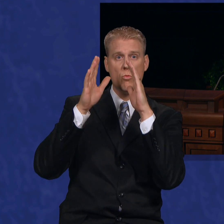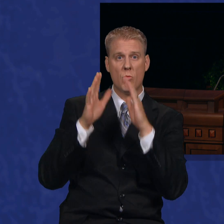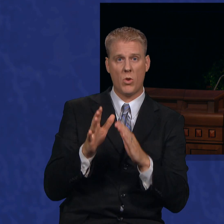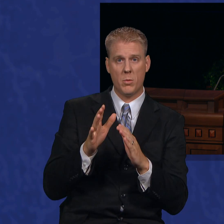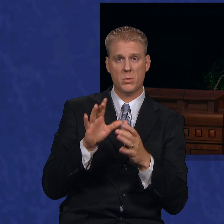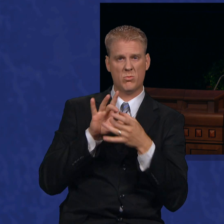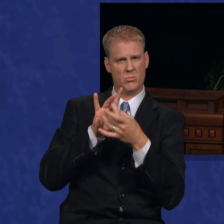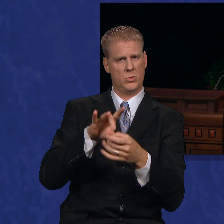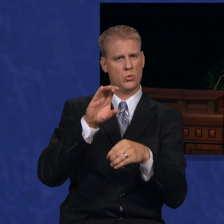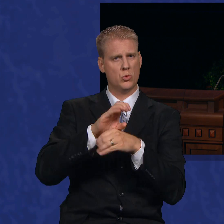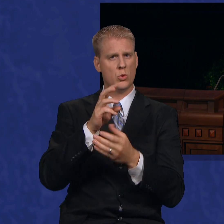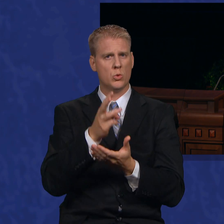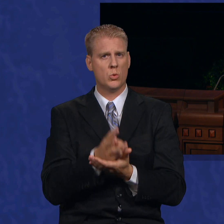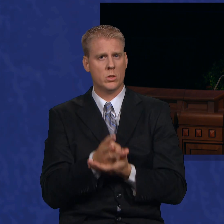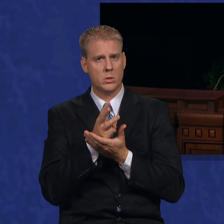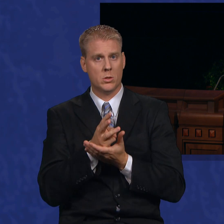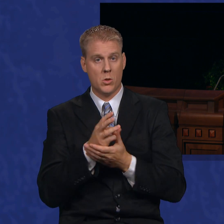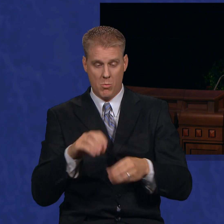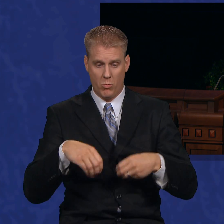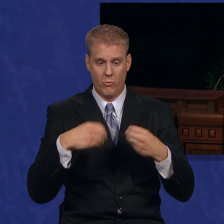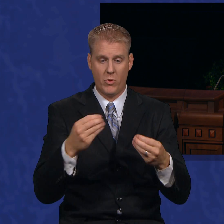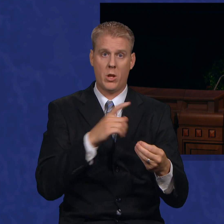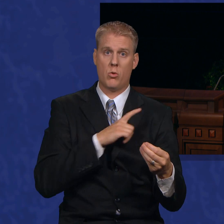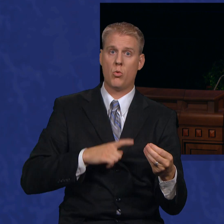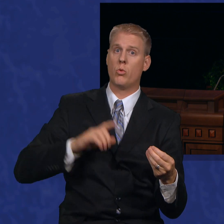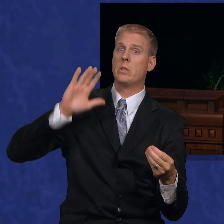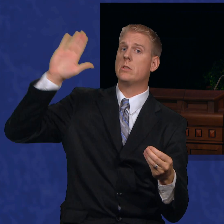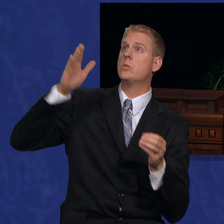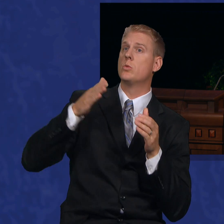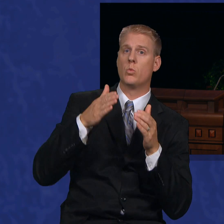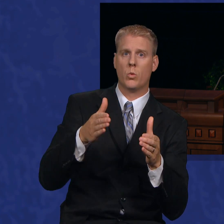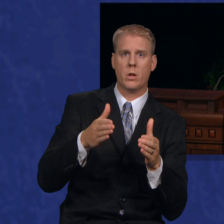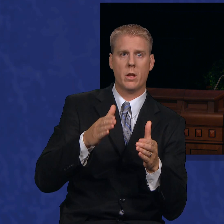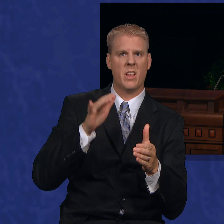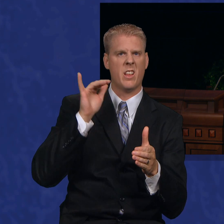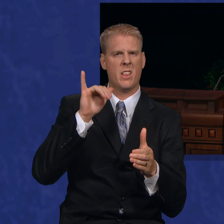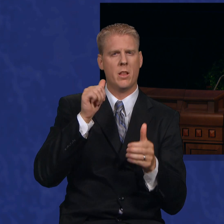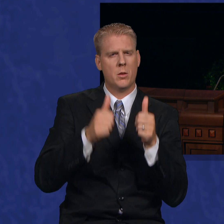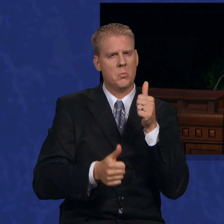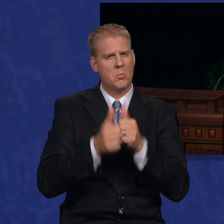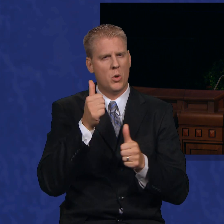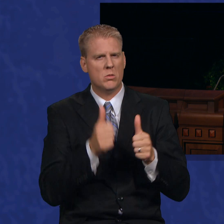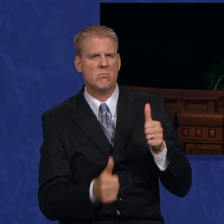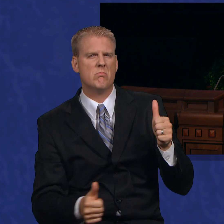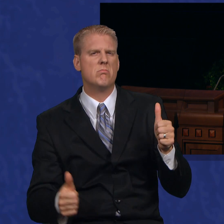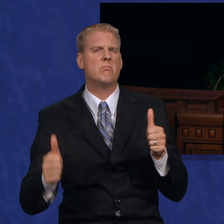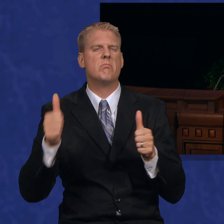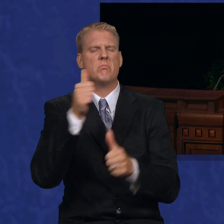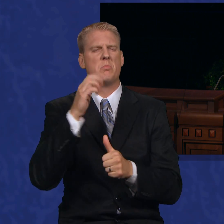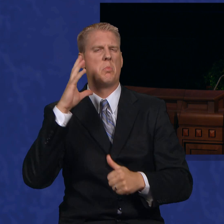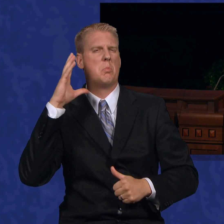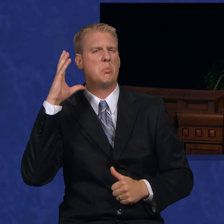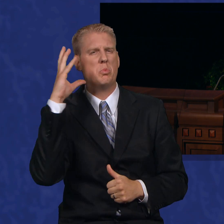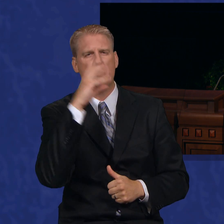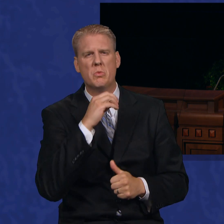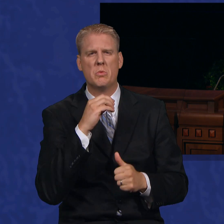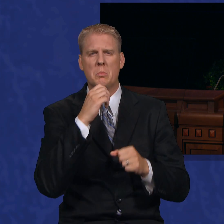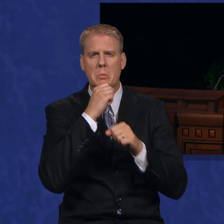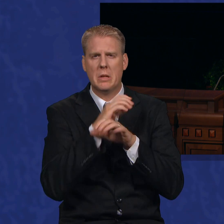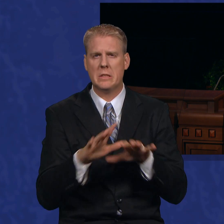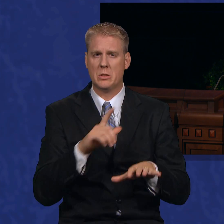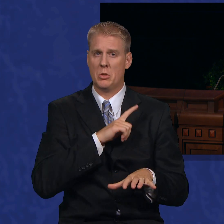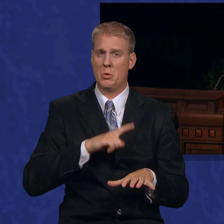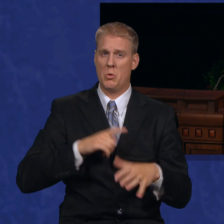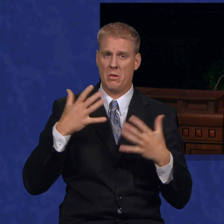welfare, of providing in the Lord's way, are some of the most magnificent and sublime the Lord